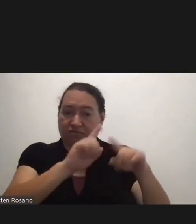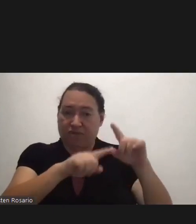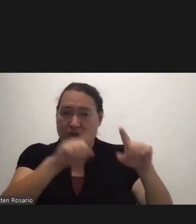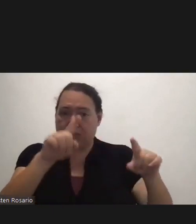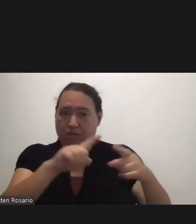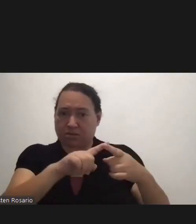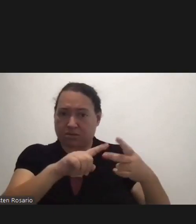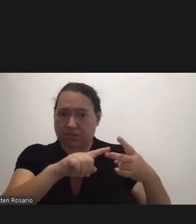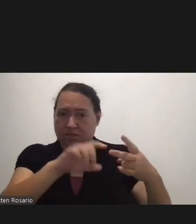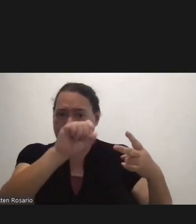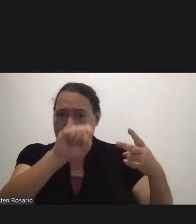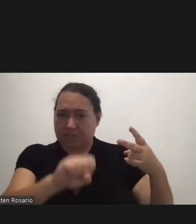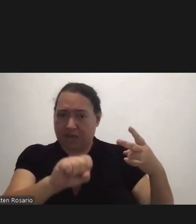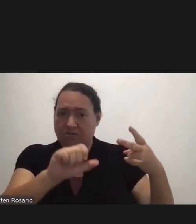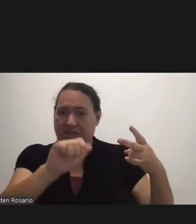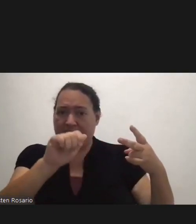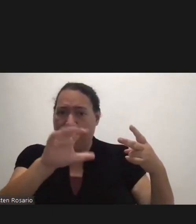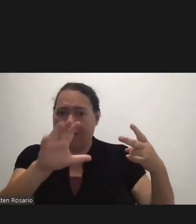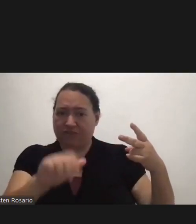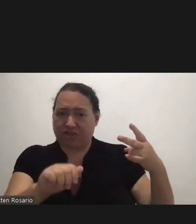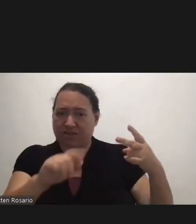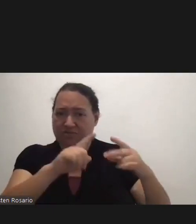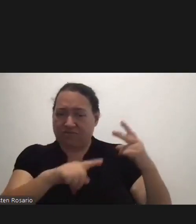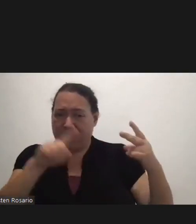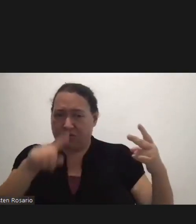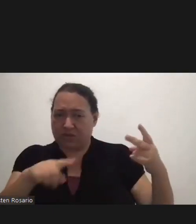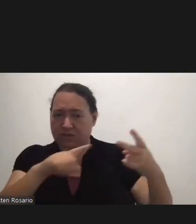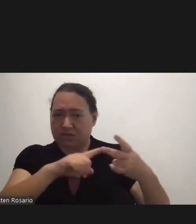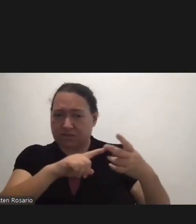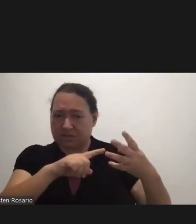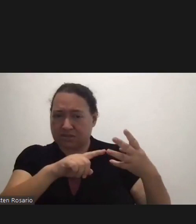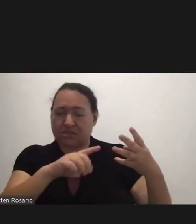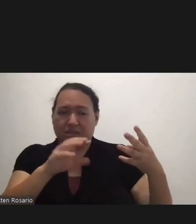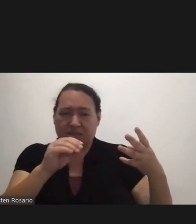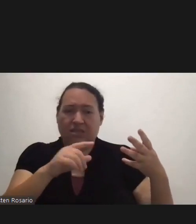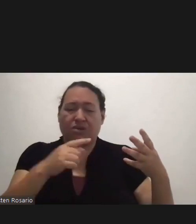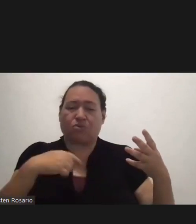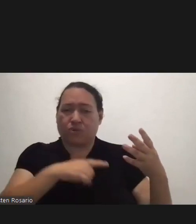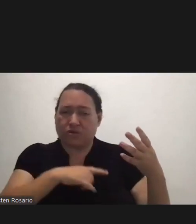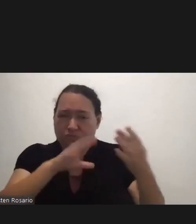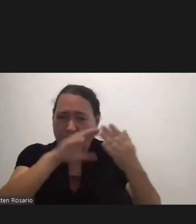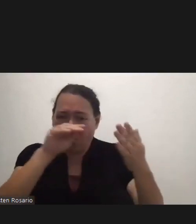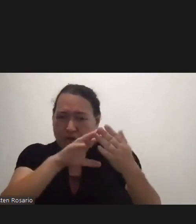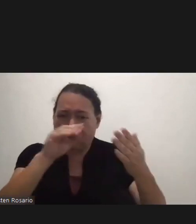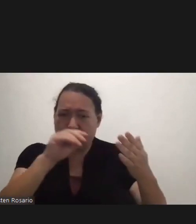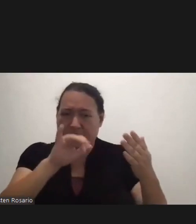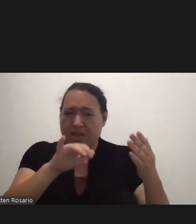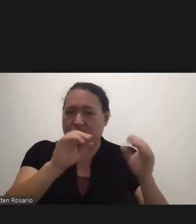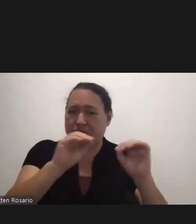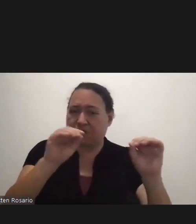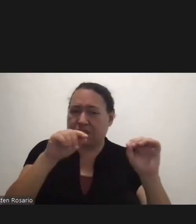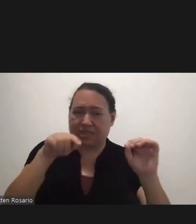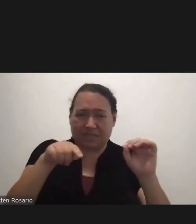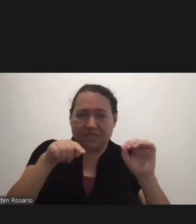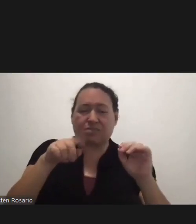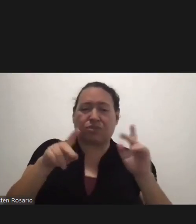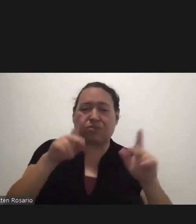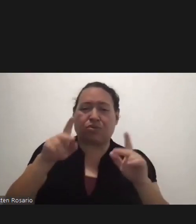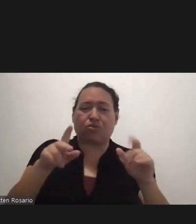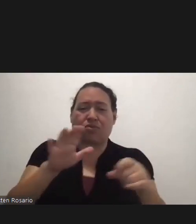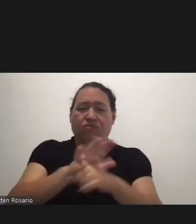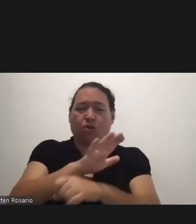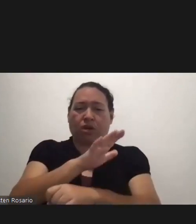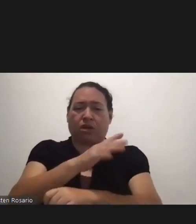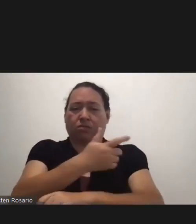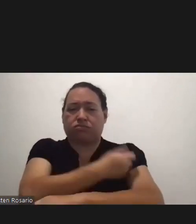African variant What we learned from these cases Is that none of these individuals Were fully immunized with the